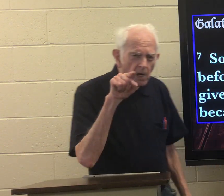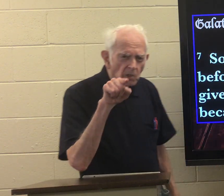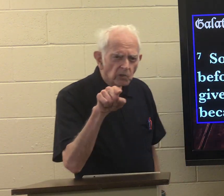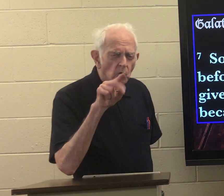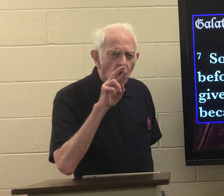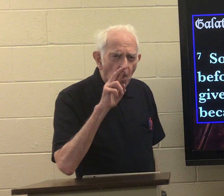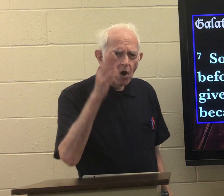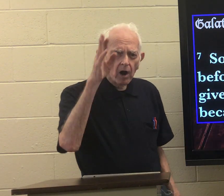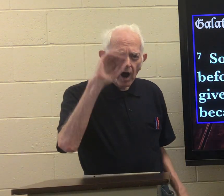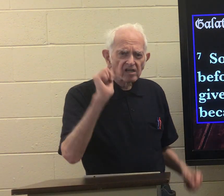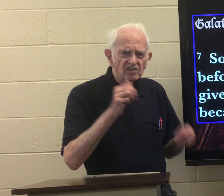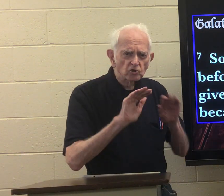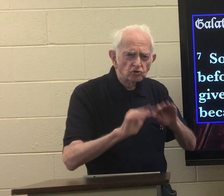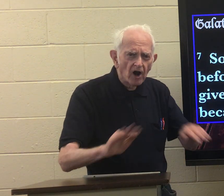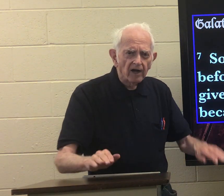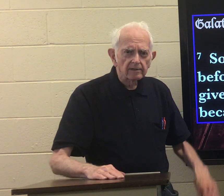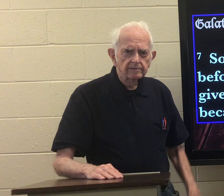you are God's children